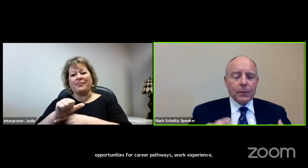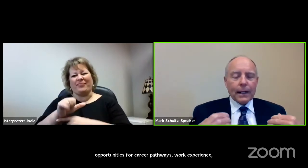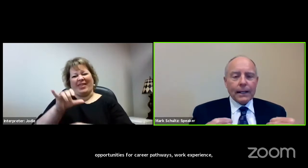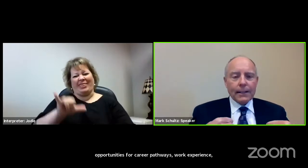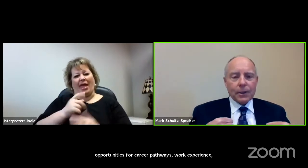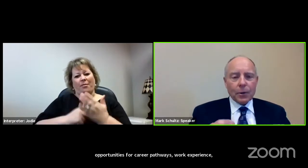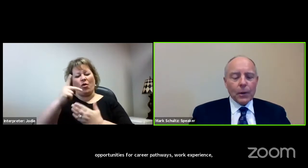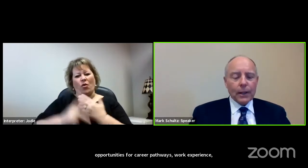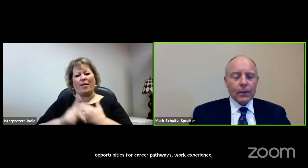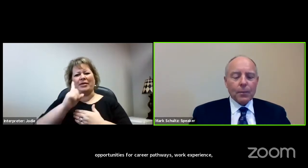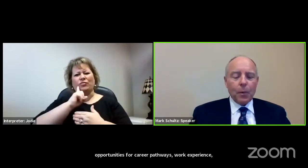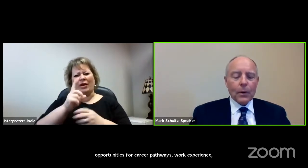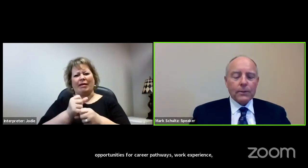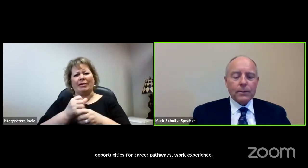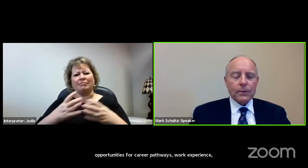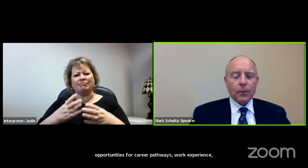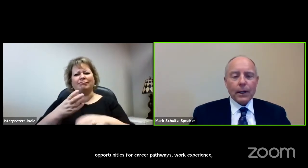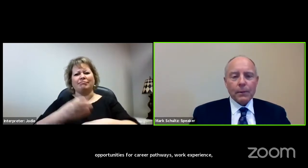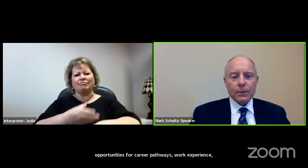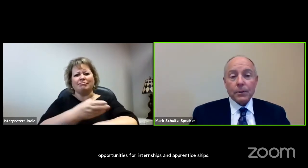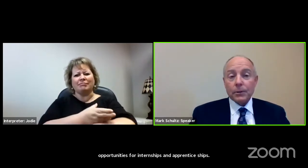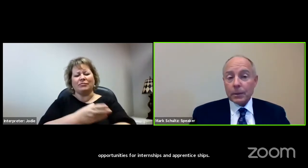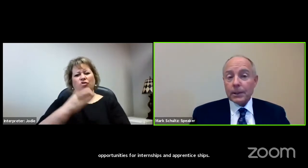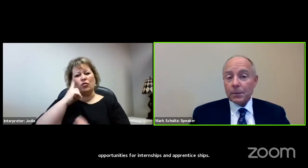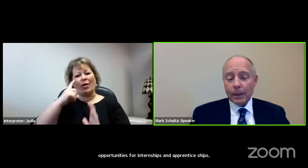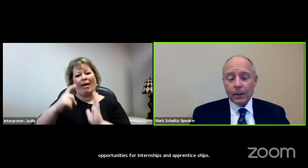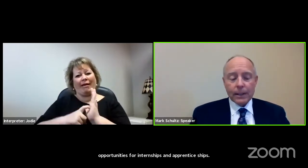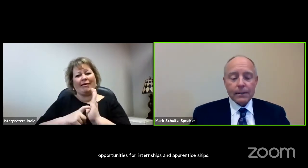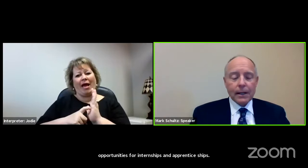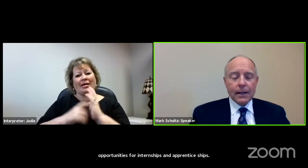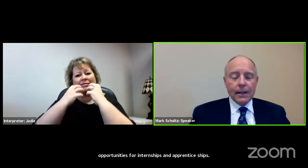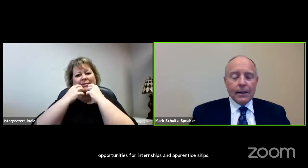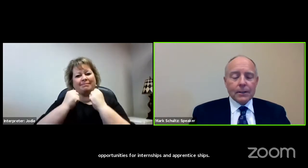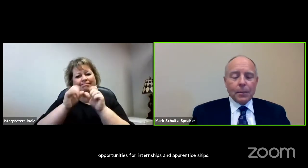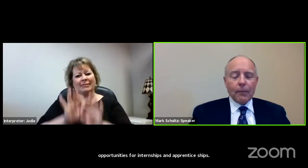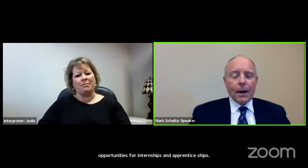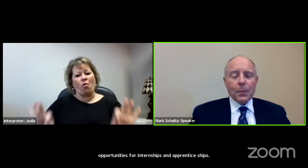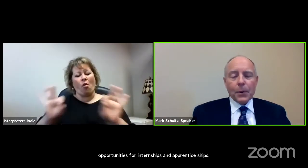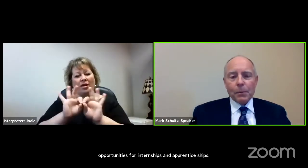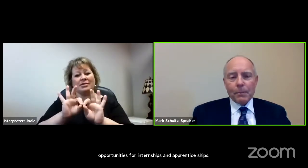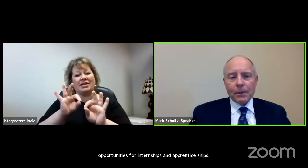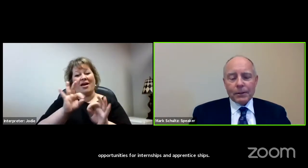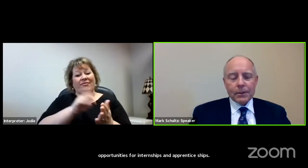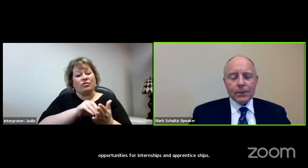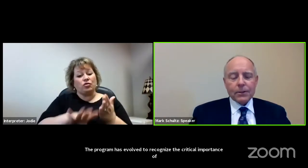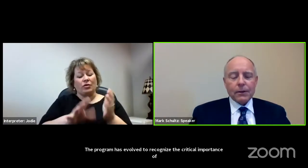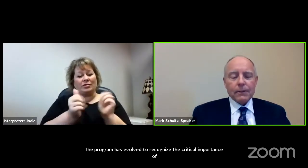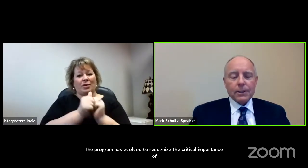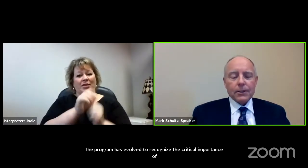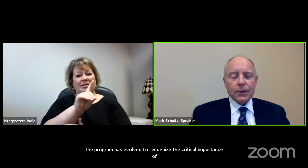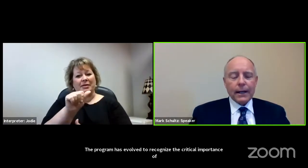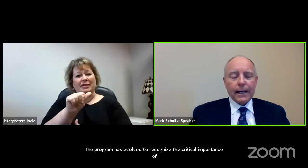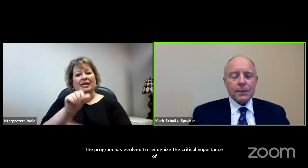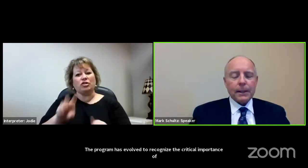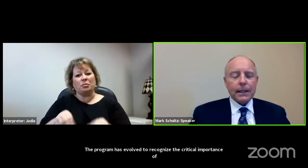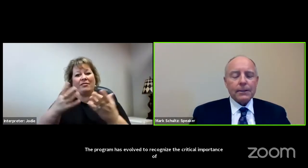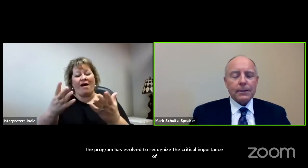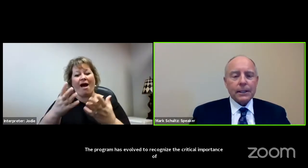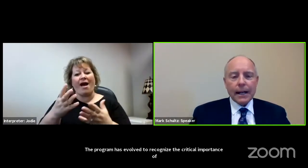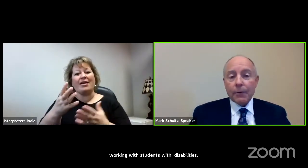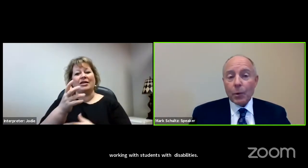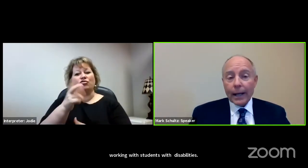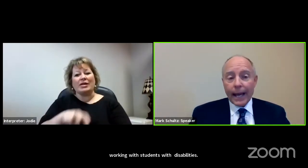evolved to recognize the critical importance of working with students with disabilities to provide pre-employment transition services to create